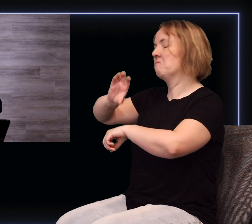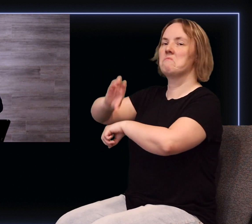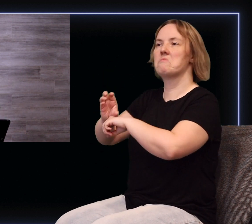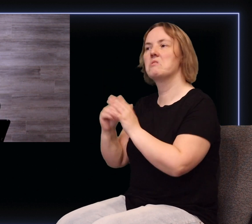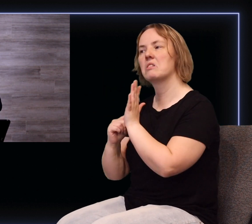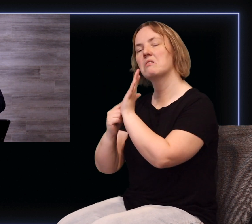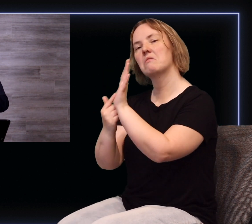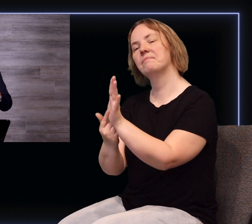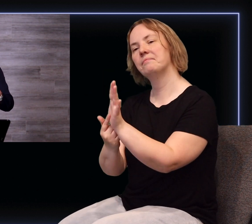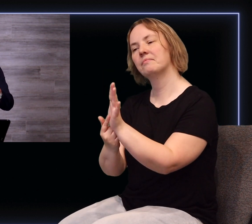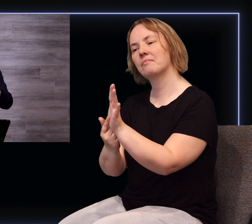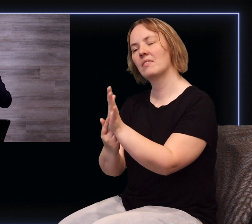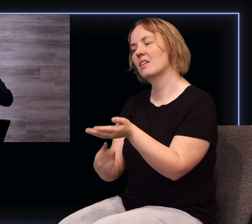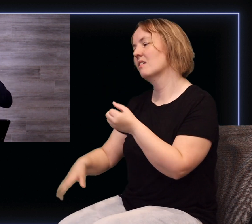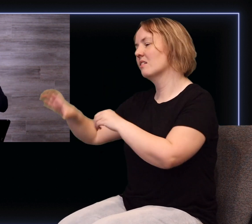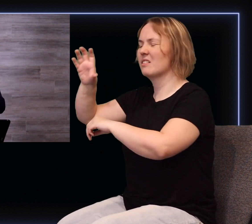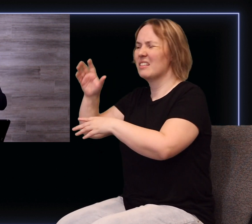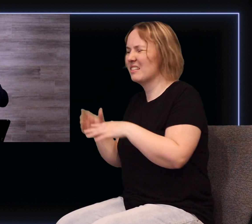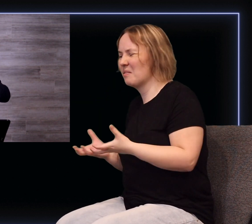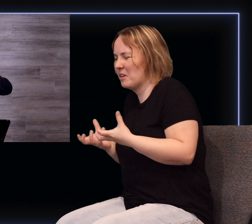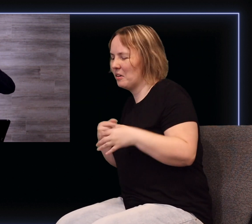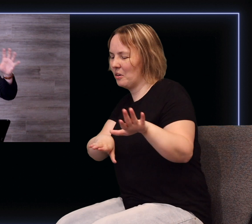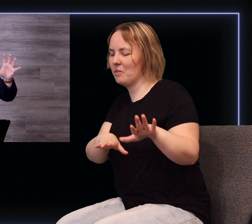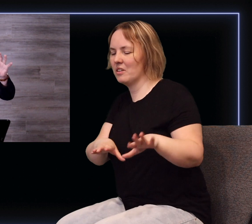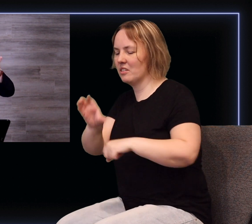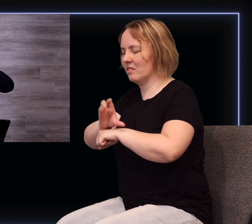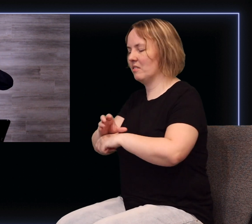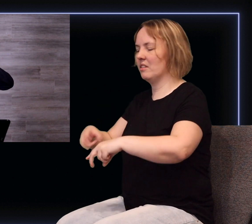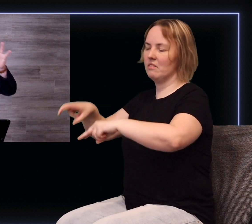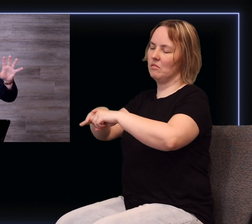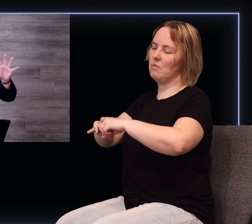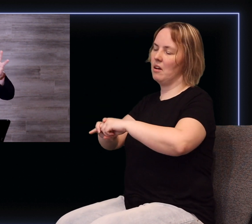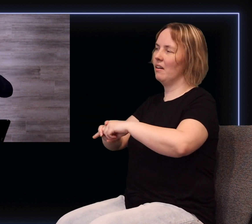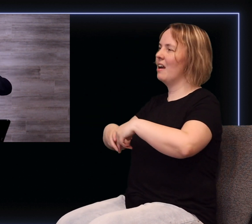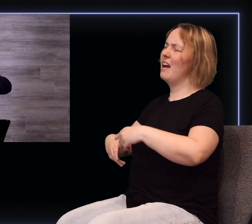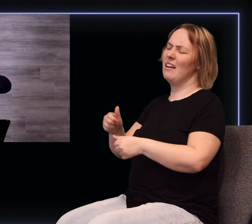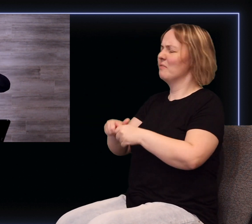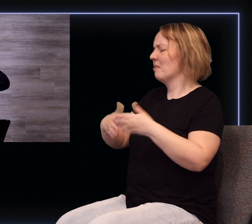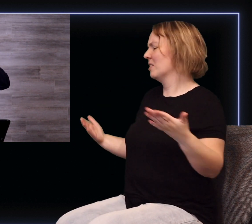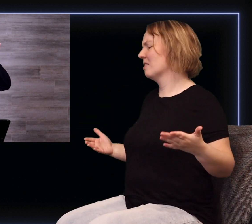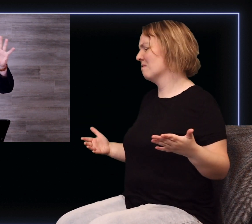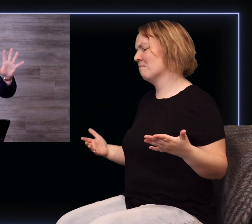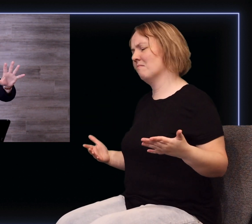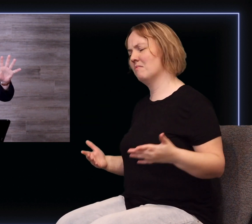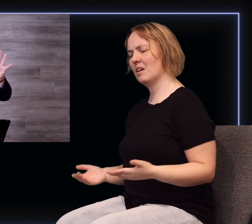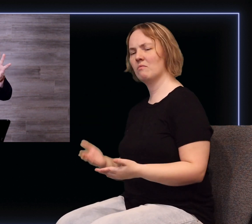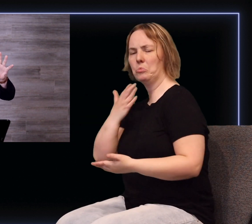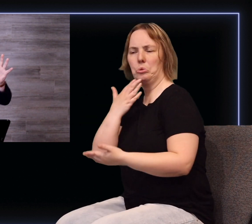attracted to a church where they can kind of just sit back and everything's done well and everything is done on time and there's people there who will take